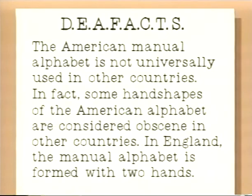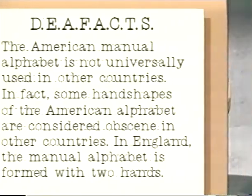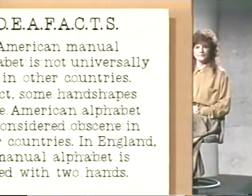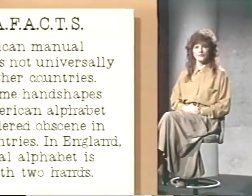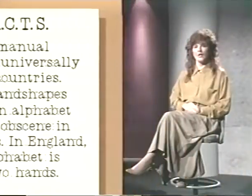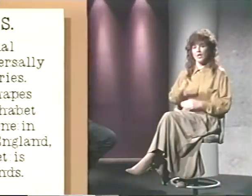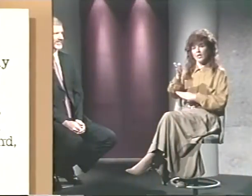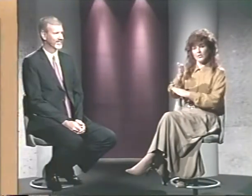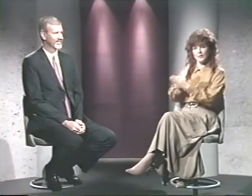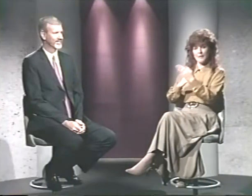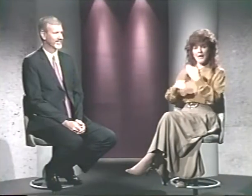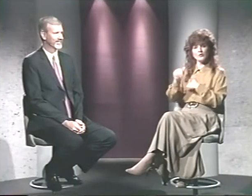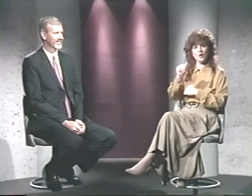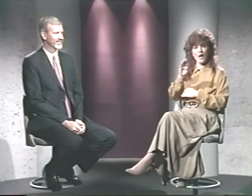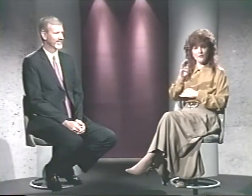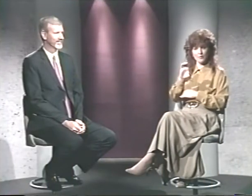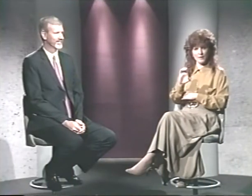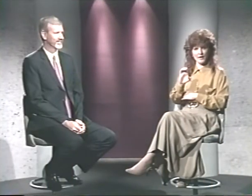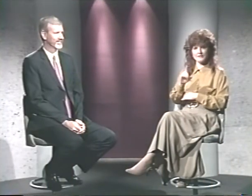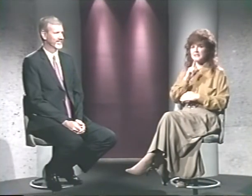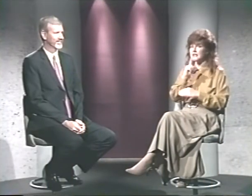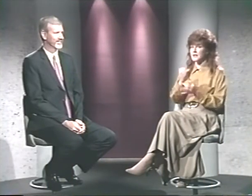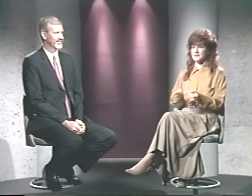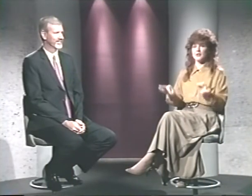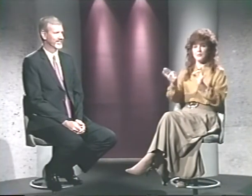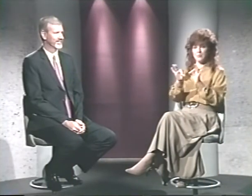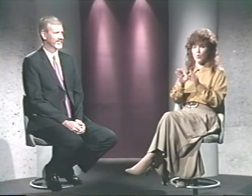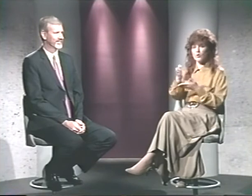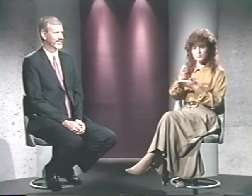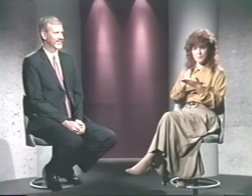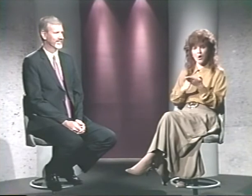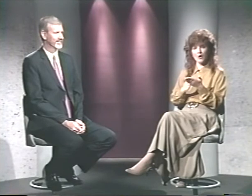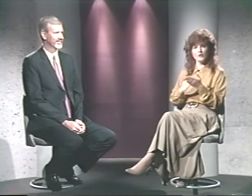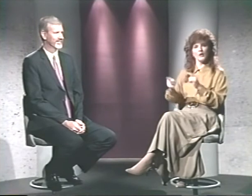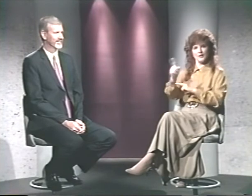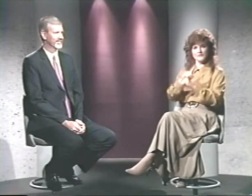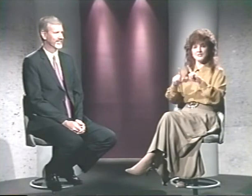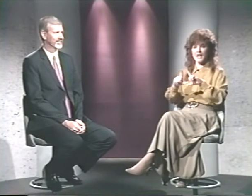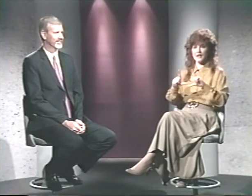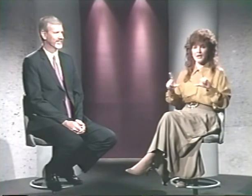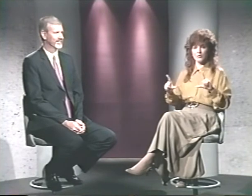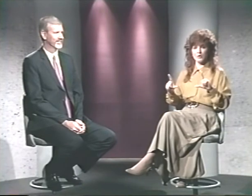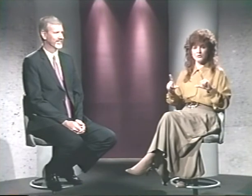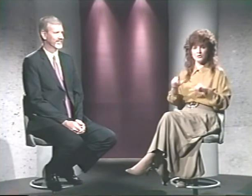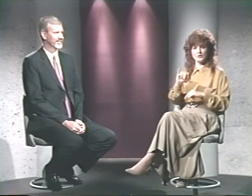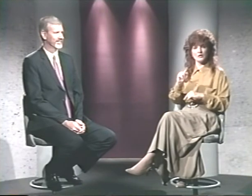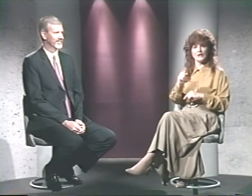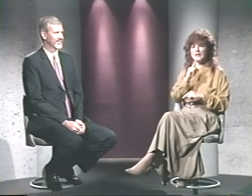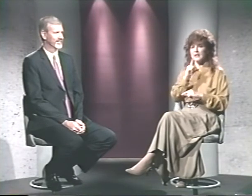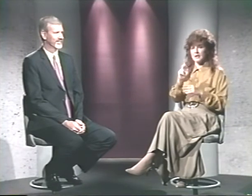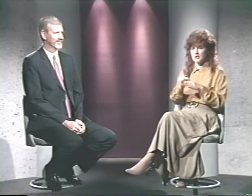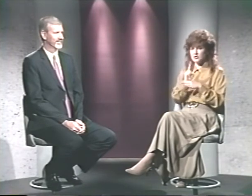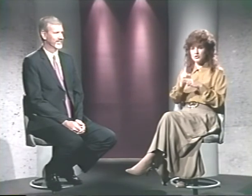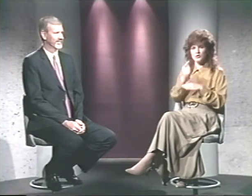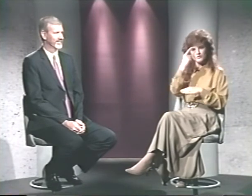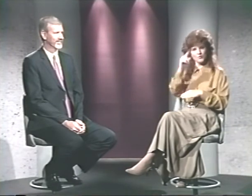The manual alphabet is an important part of sign language. It is used for